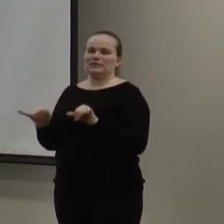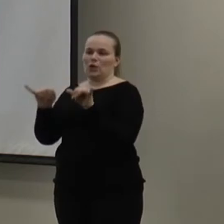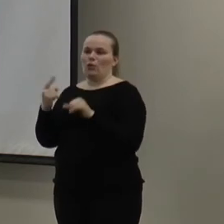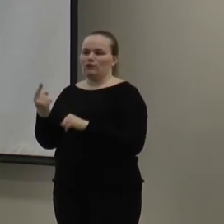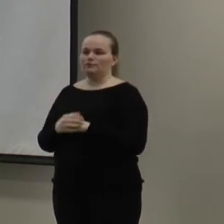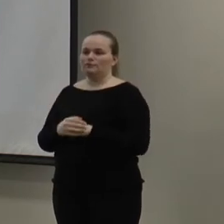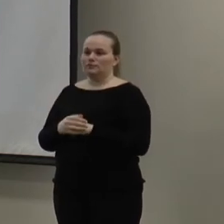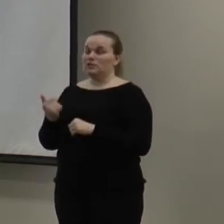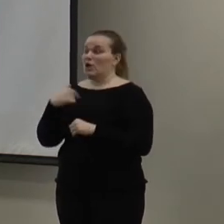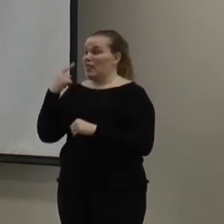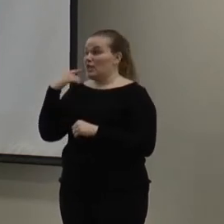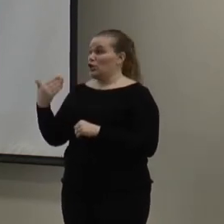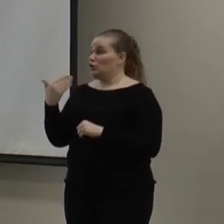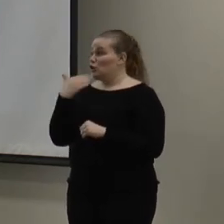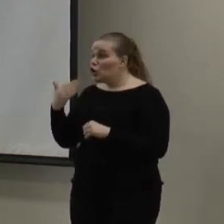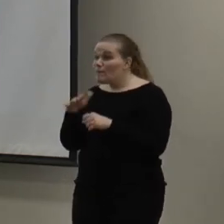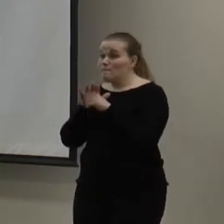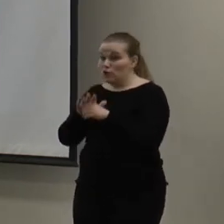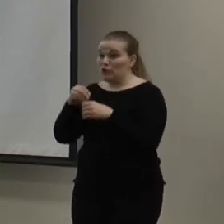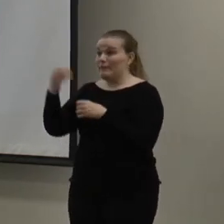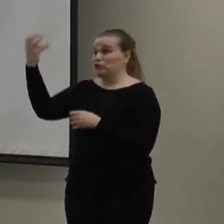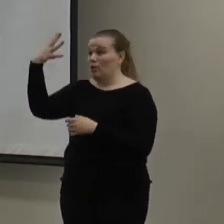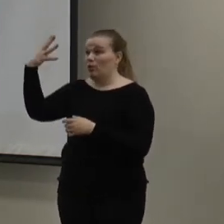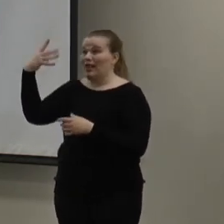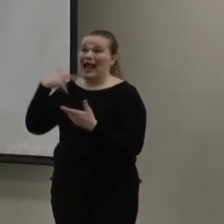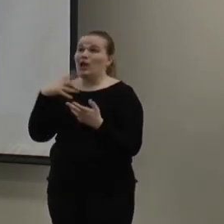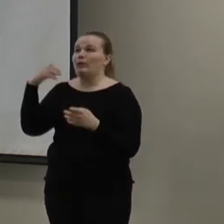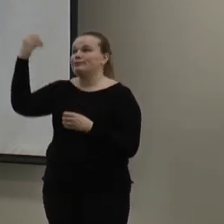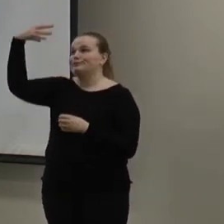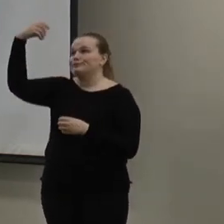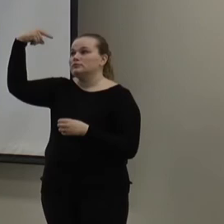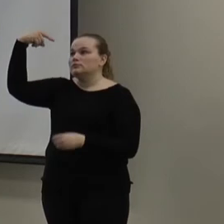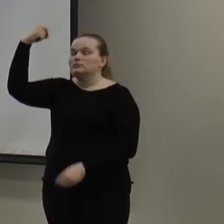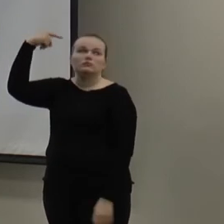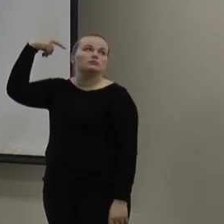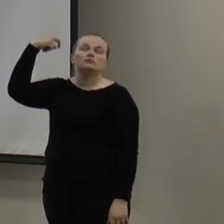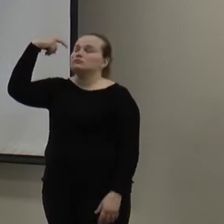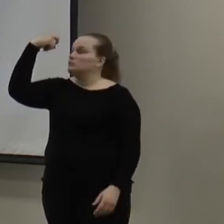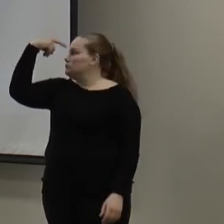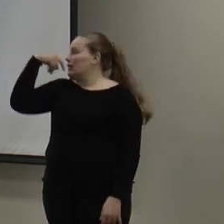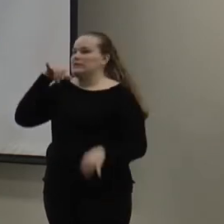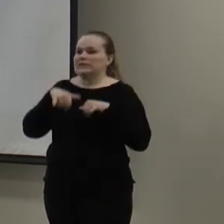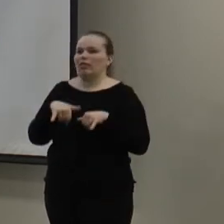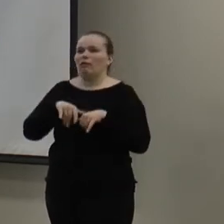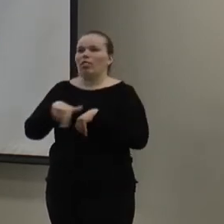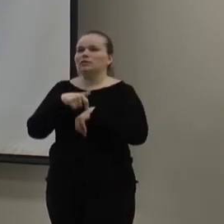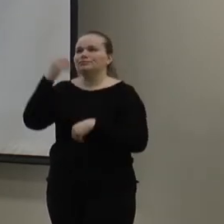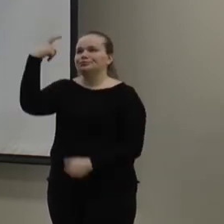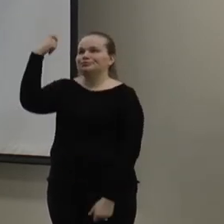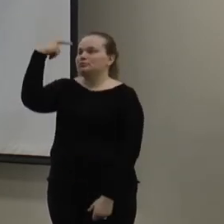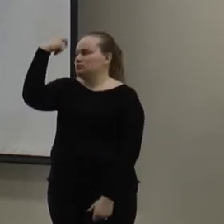so I'm all about having good pressure in my shower. Like, I don't know, I'm going to trip and, you know, I feel like I have to stand in there even longer.